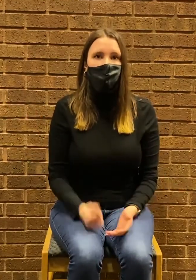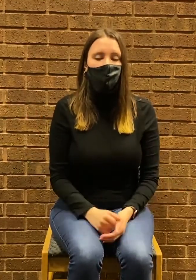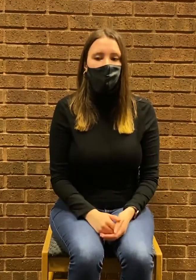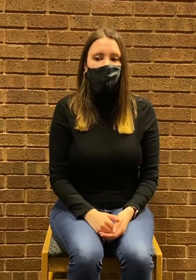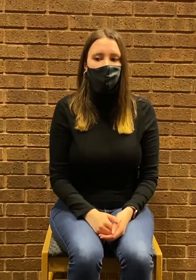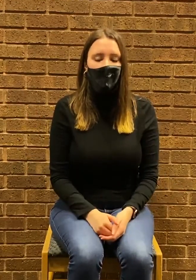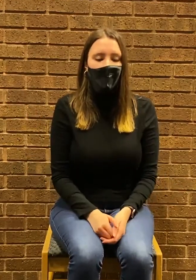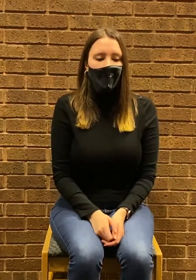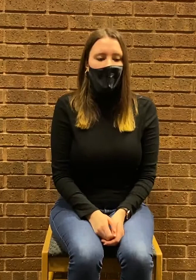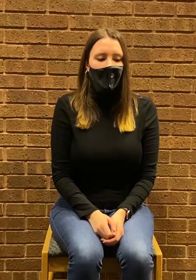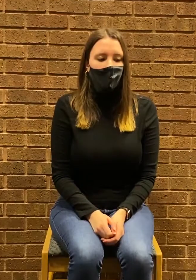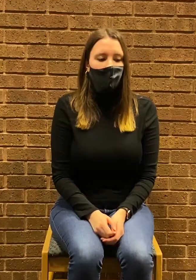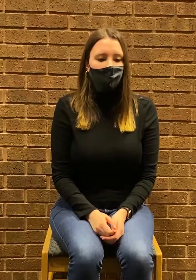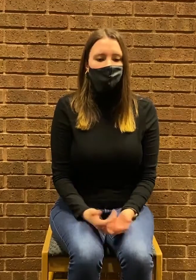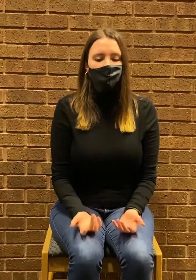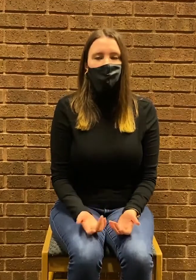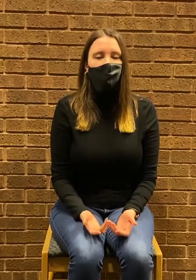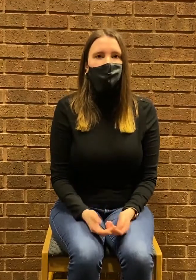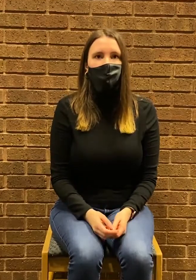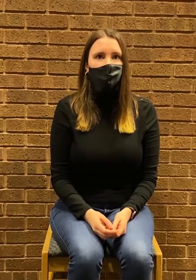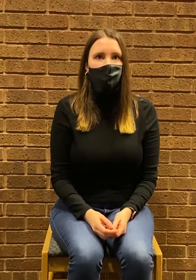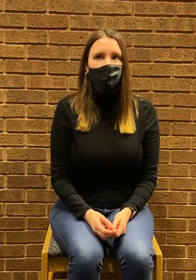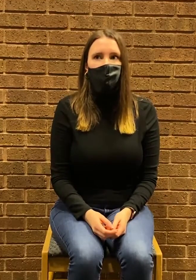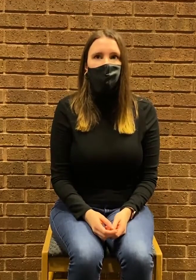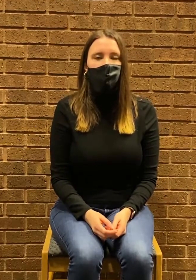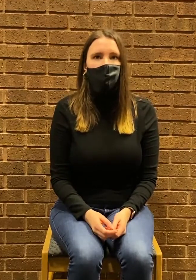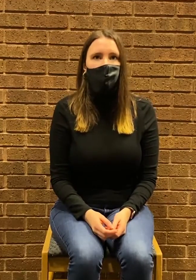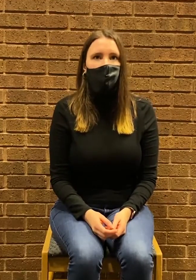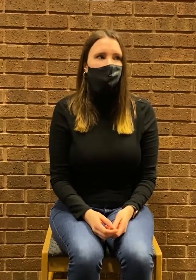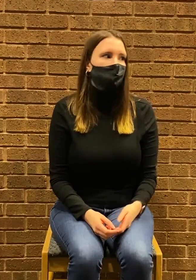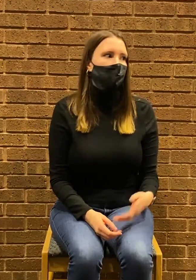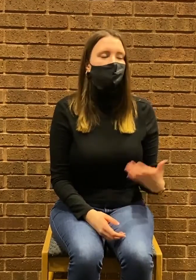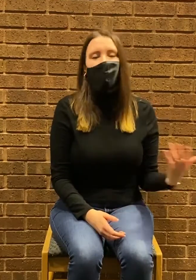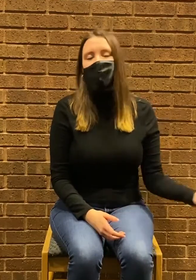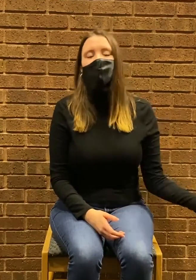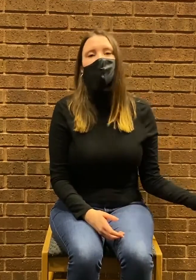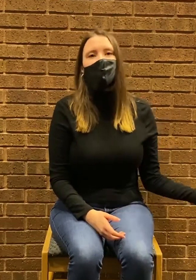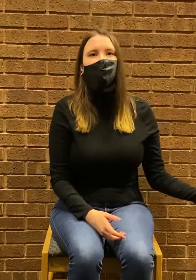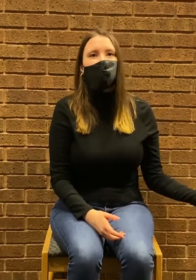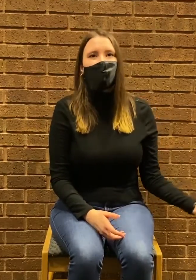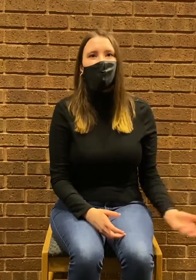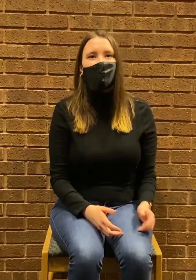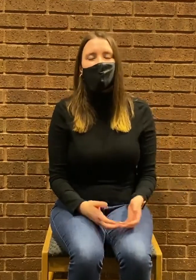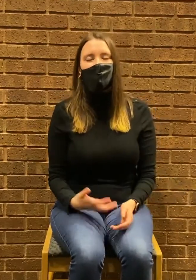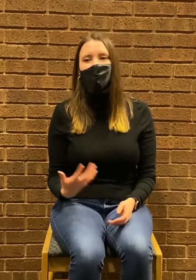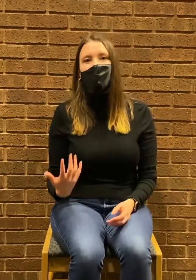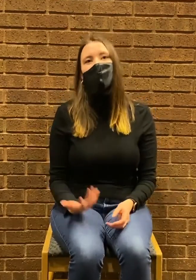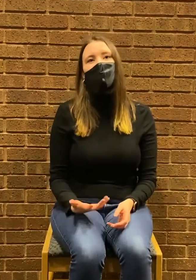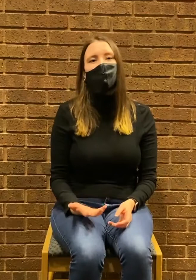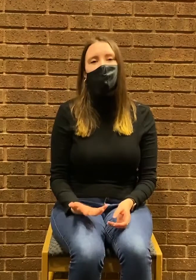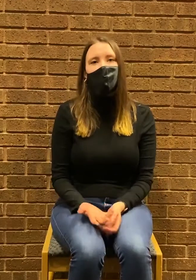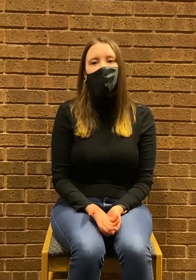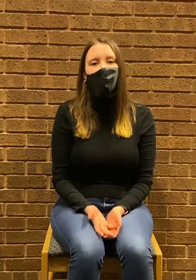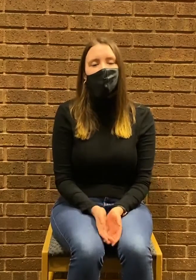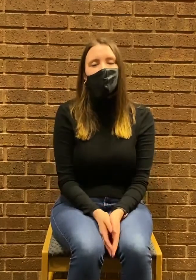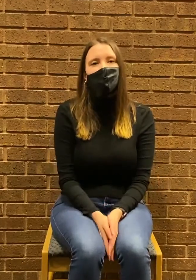and it's just a great opportunity to work with people that you know I feel like know so much more than me and it's good to like learn from them in that sense